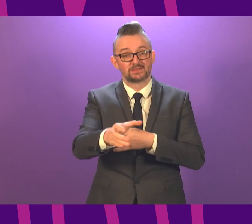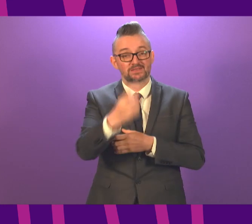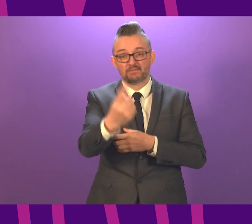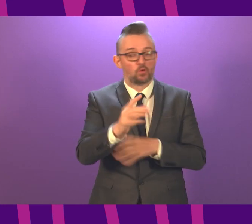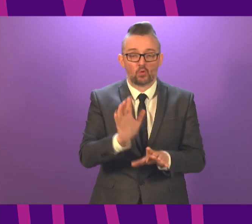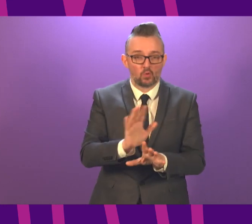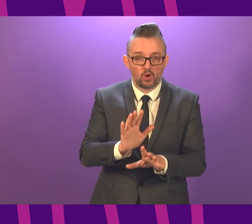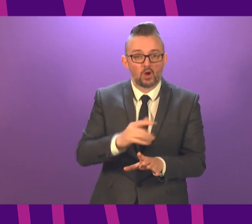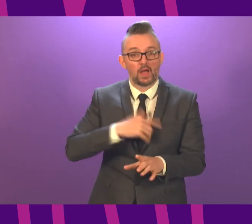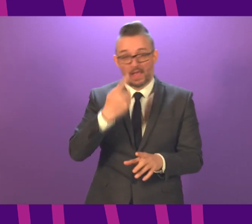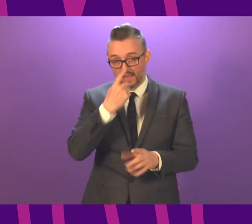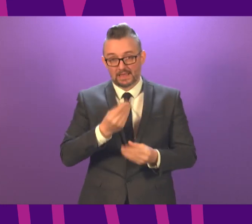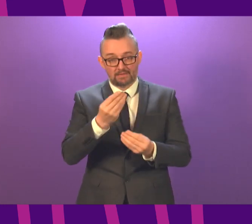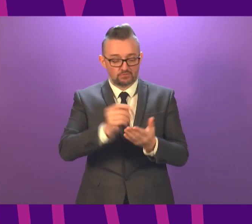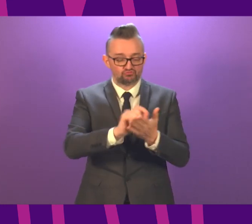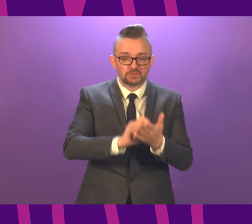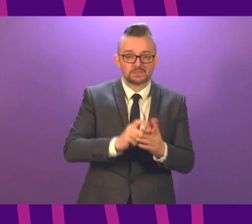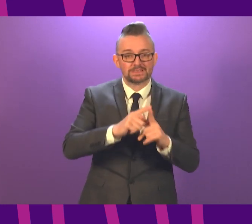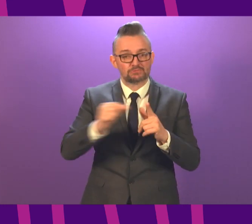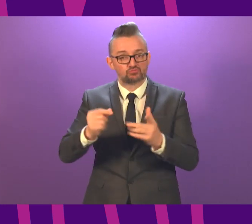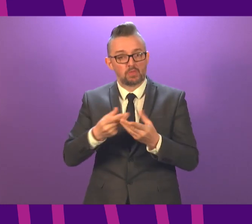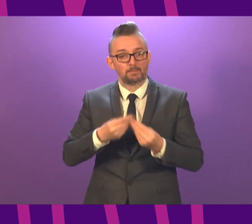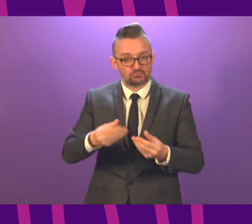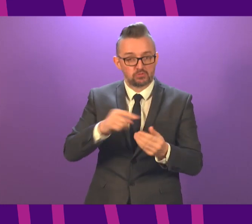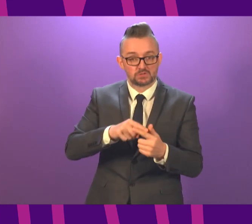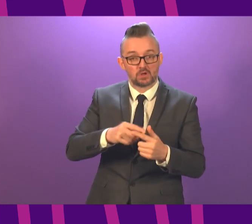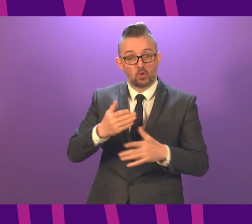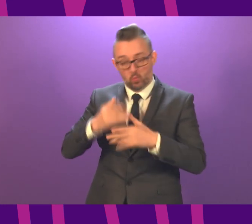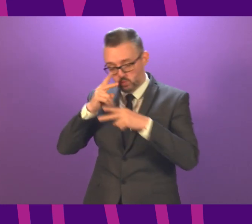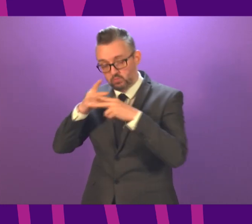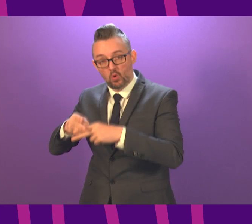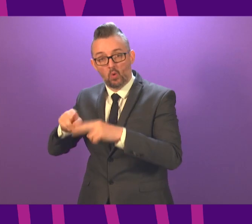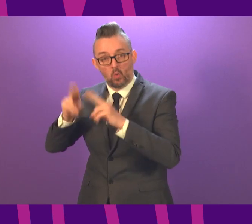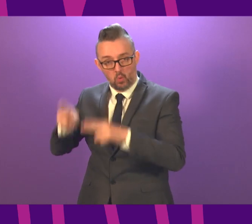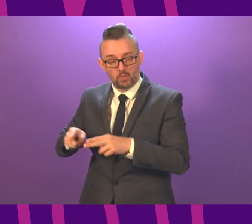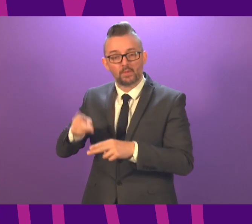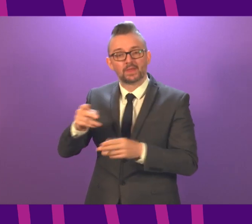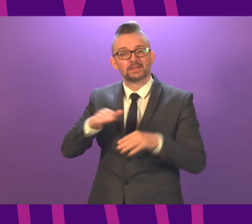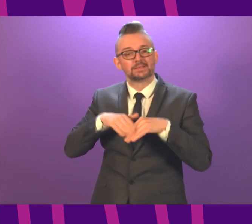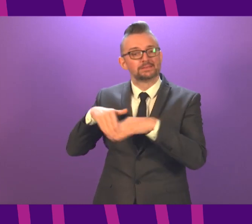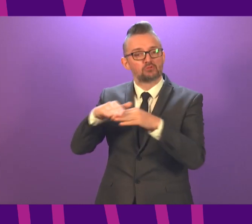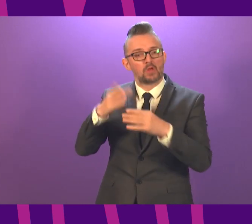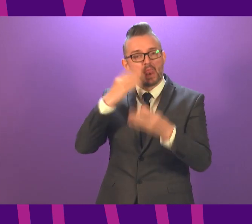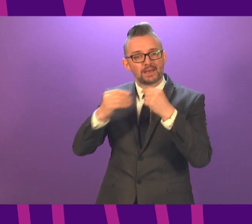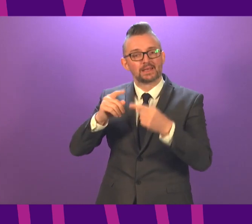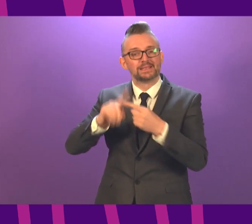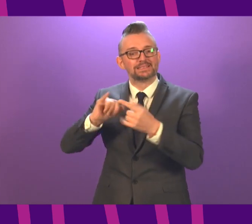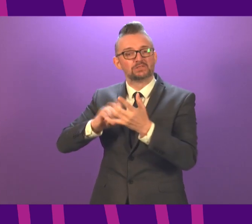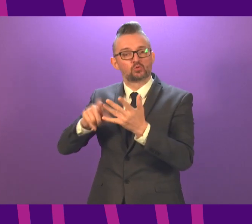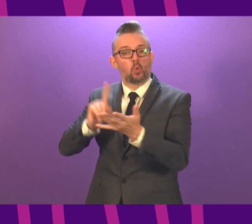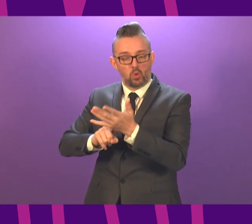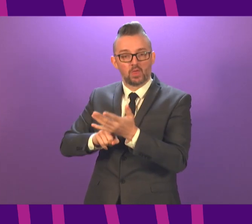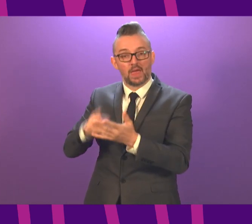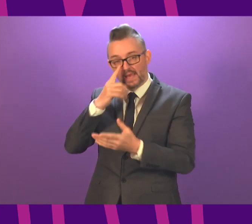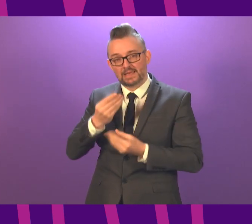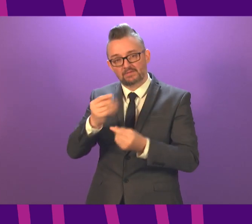families with written or digital materials to support learning at home. And of course, the national e-learning offer, which I have already spoken about, is helping to improve the